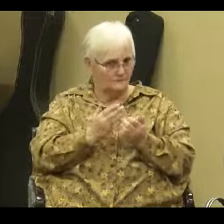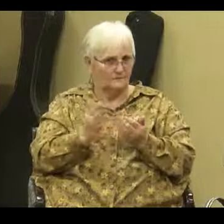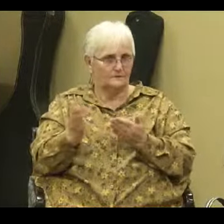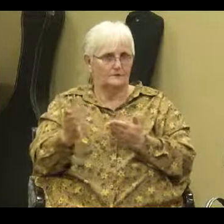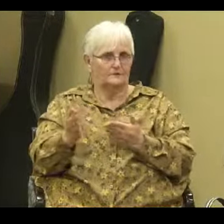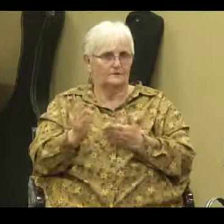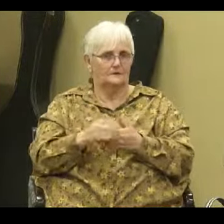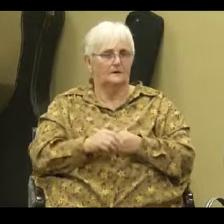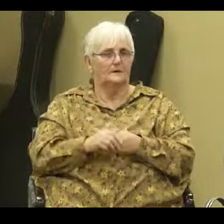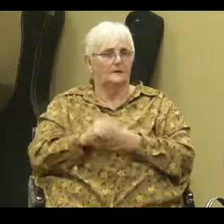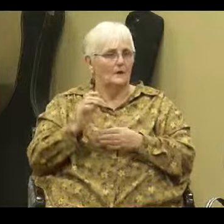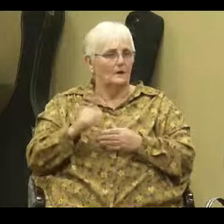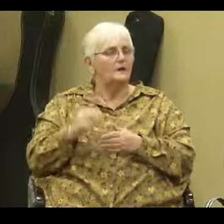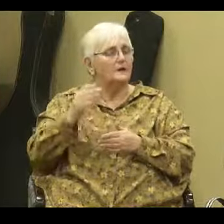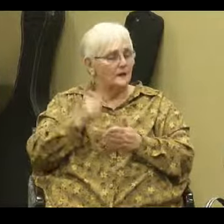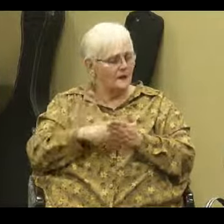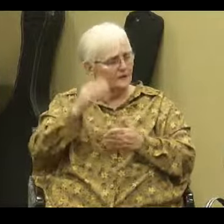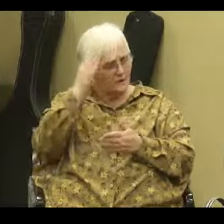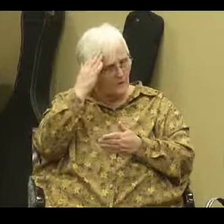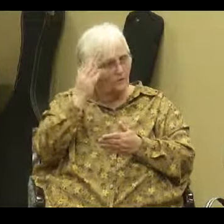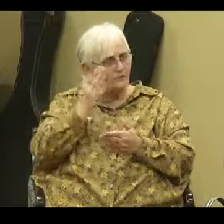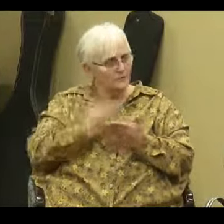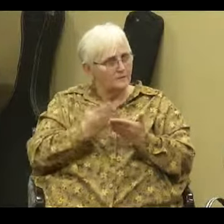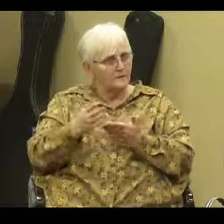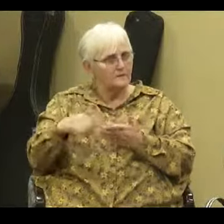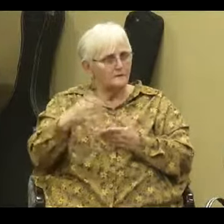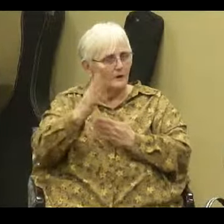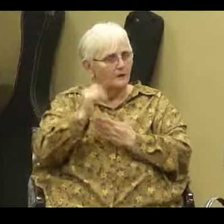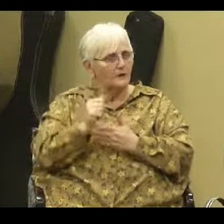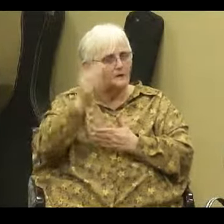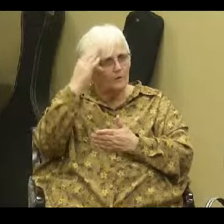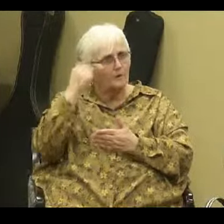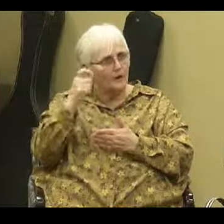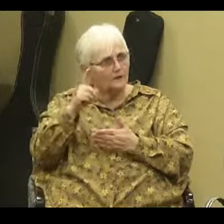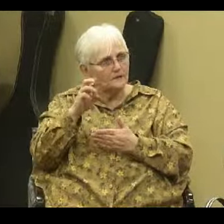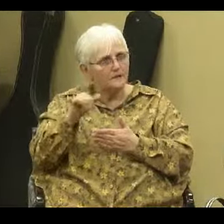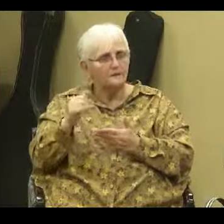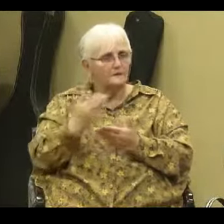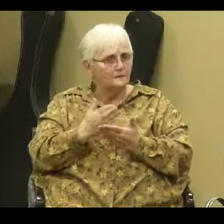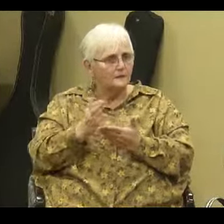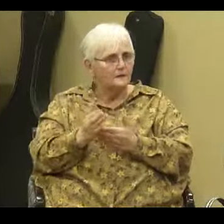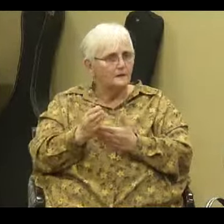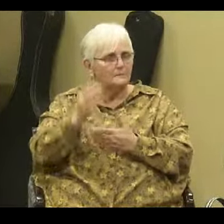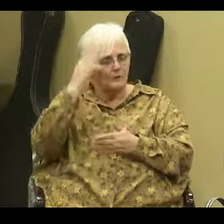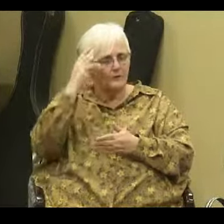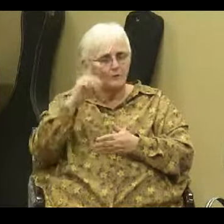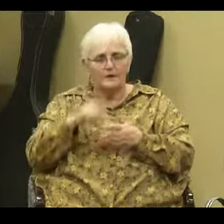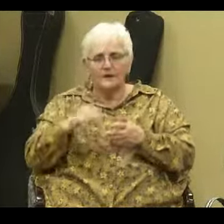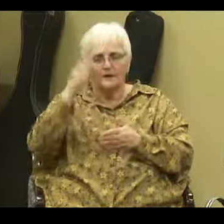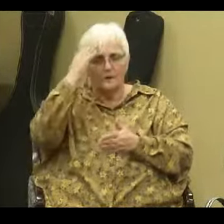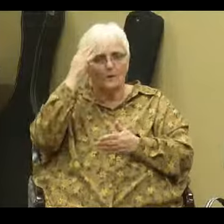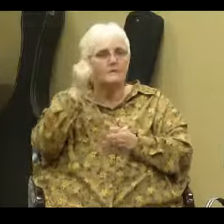Okay, we can know stuff about God. We can know godly things. But, you know what? We can't know everything about God.